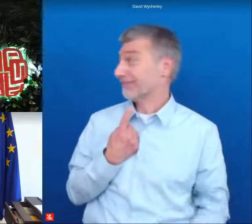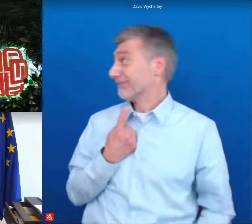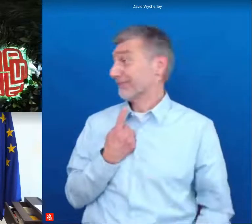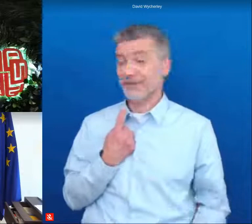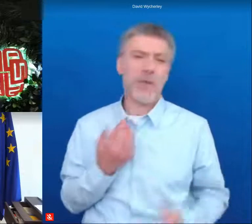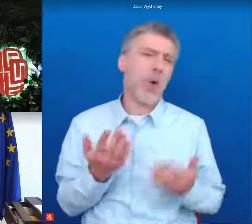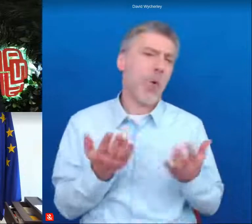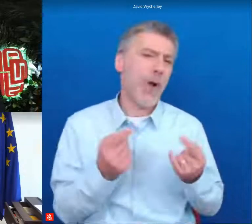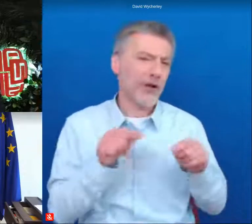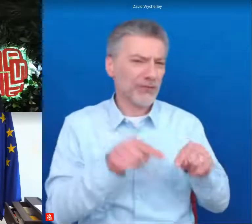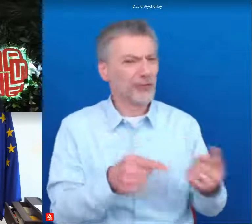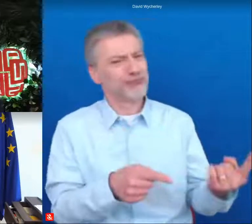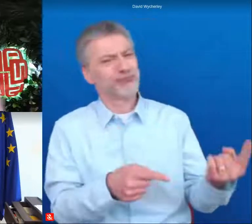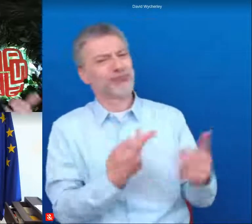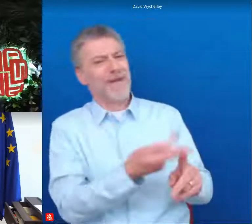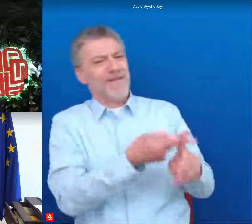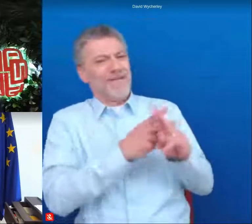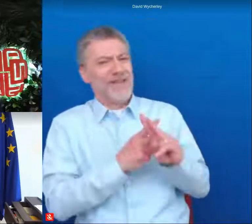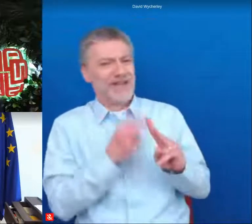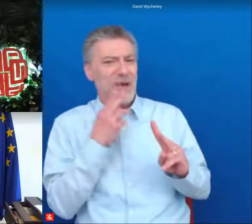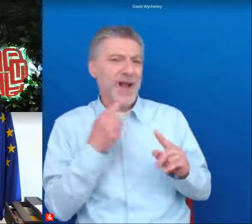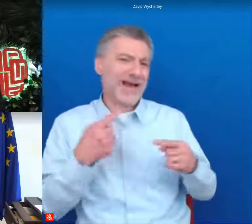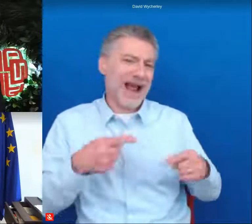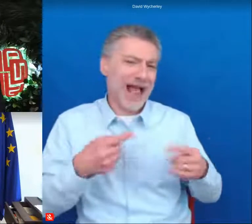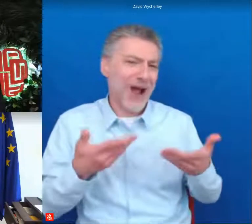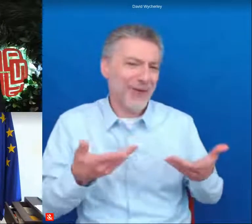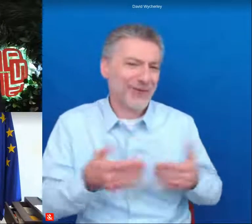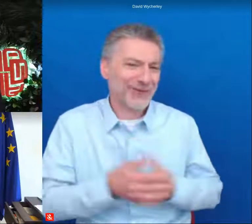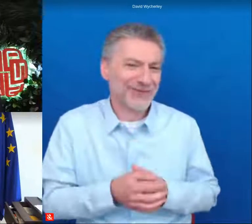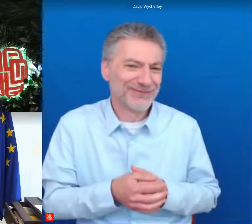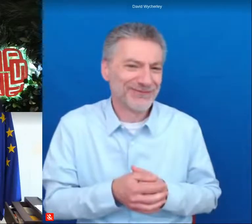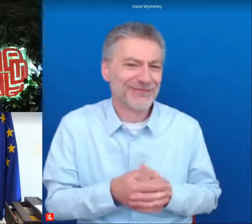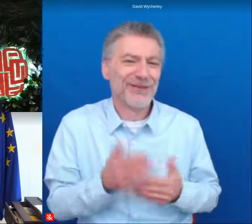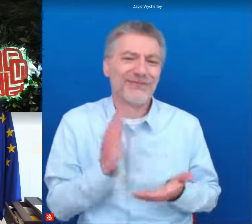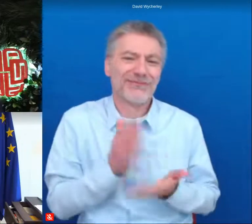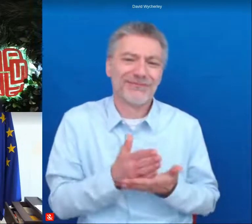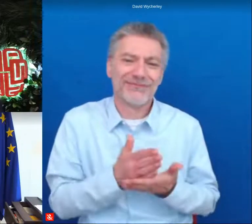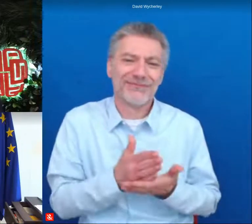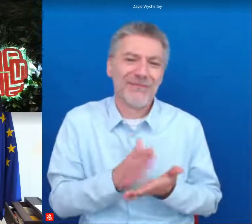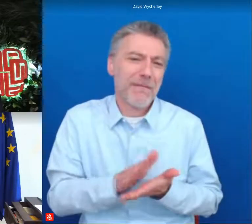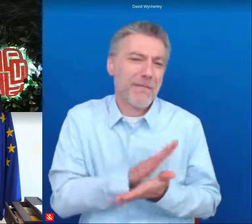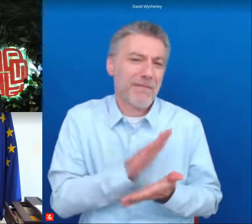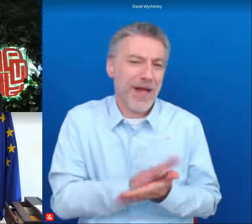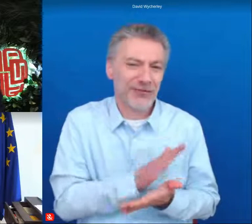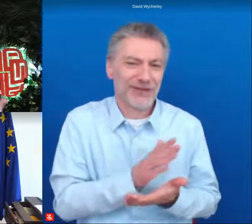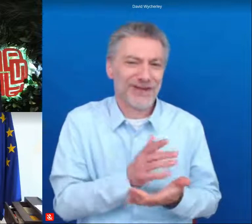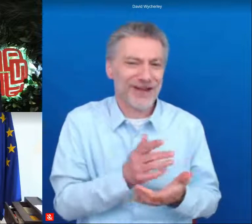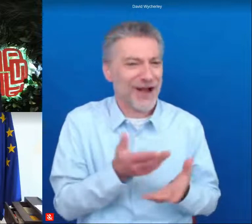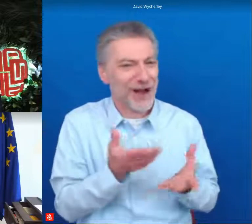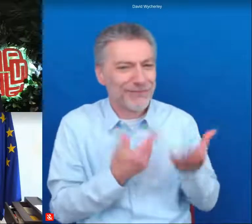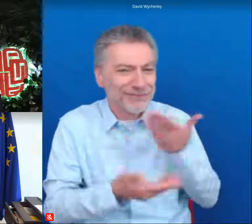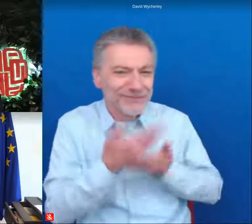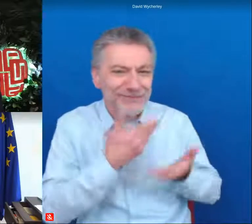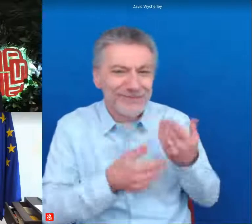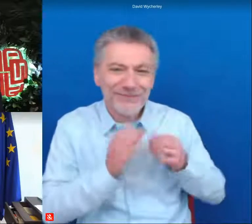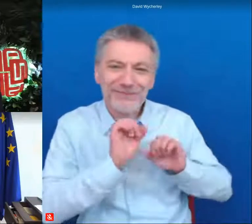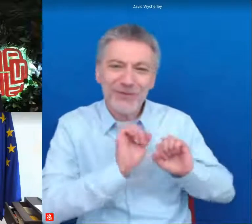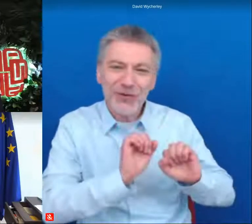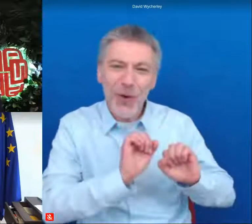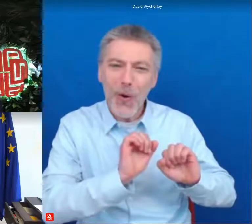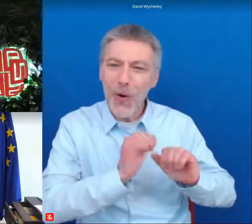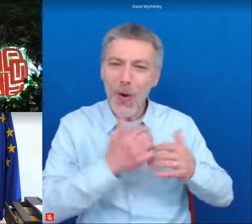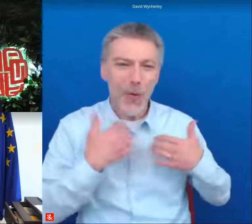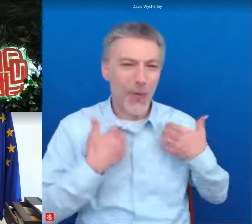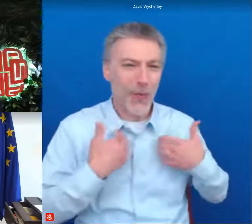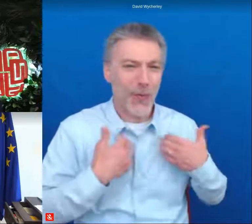to welcome you here as soon as the conditions allow it uh it has been a real pressure pleasure uh listening to you to your uh